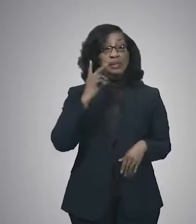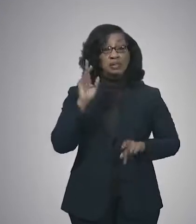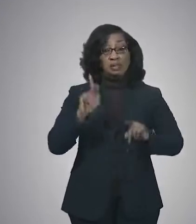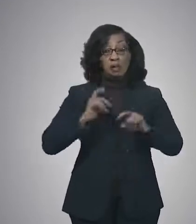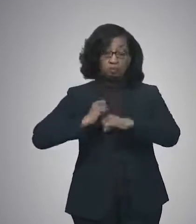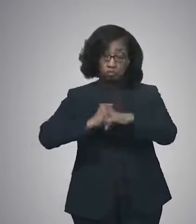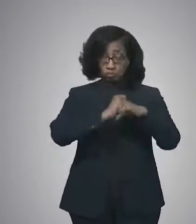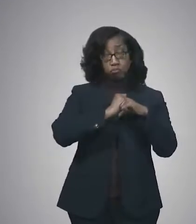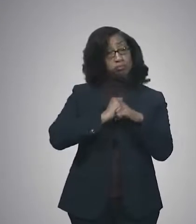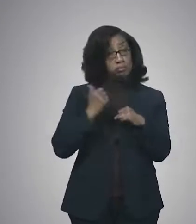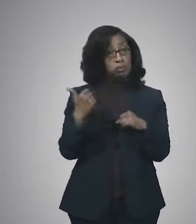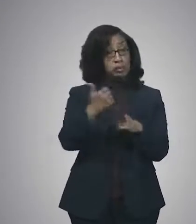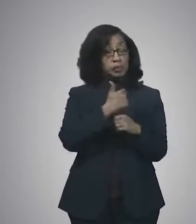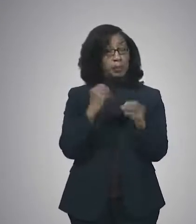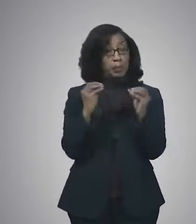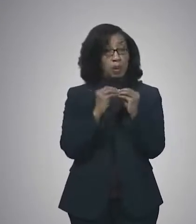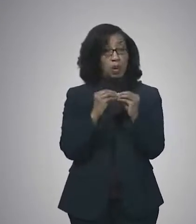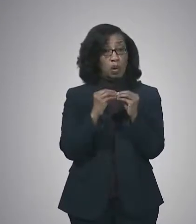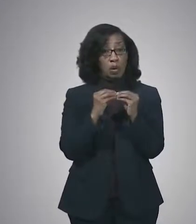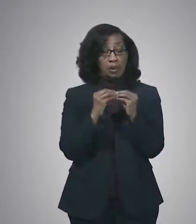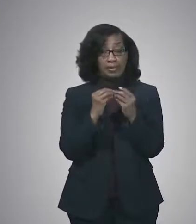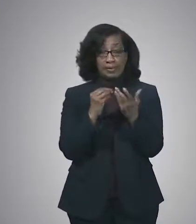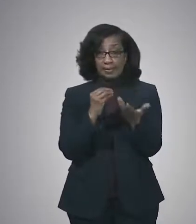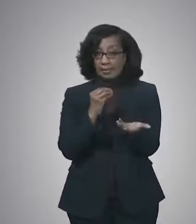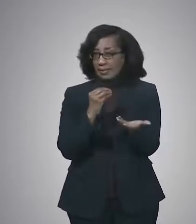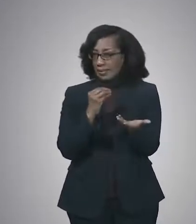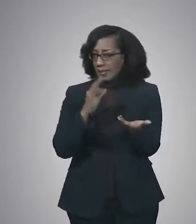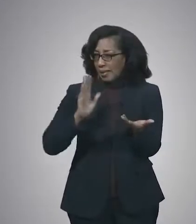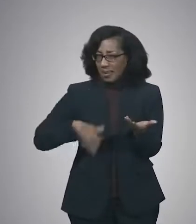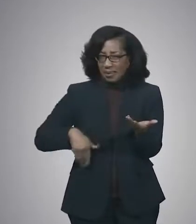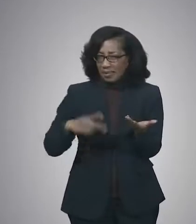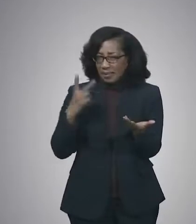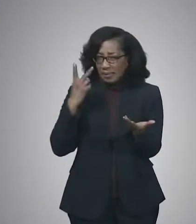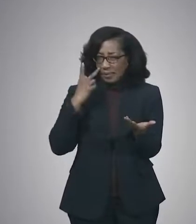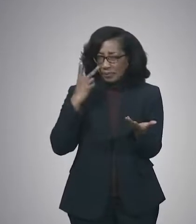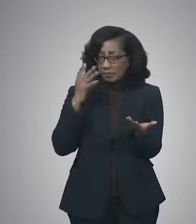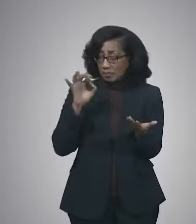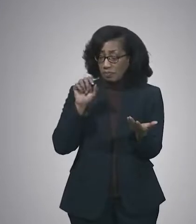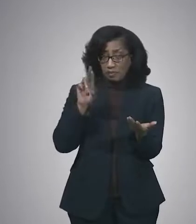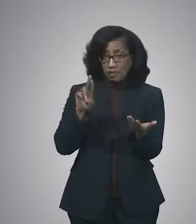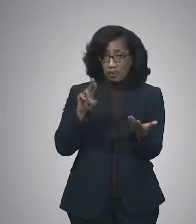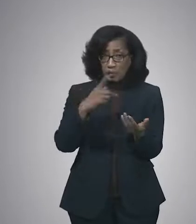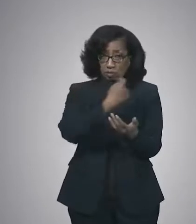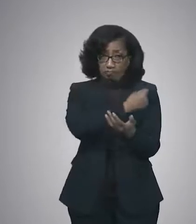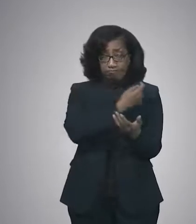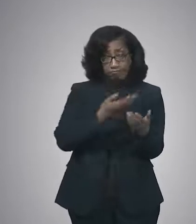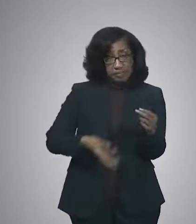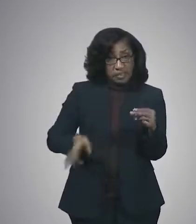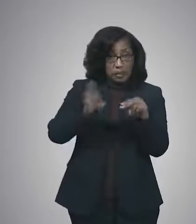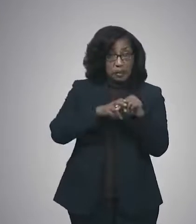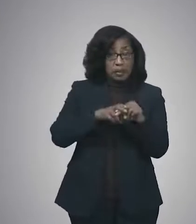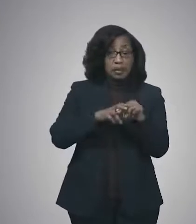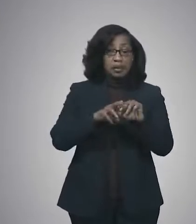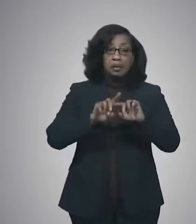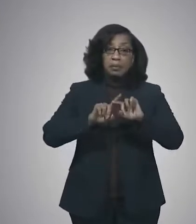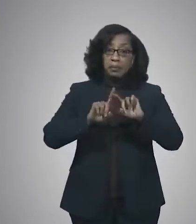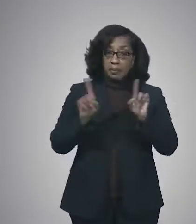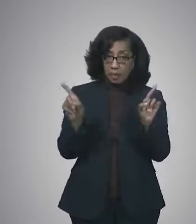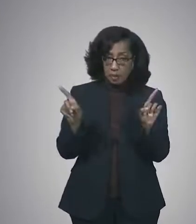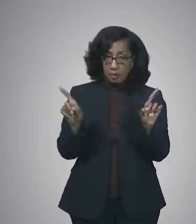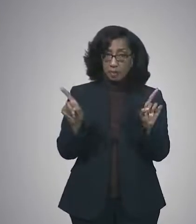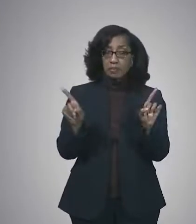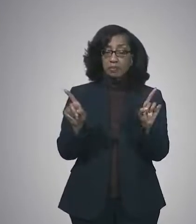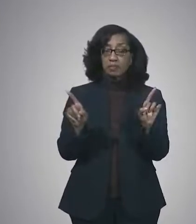protecting themselves even more. We haven't necessarily seen an uptick in flu in the community, but as I've shared previously,